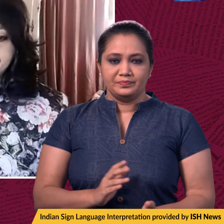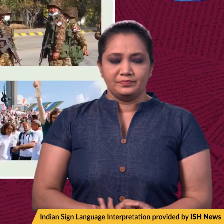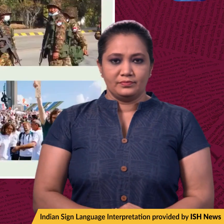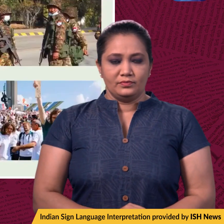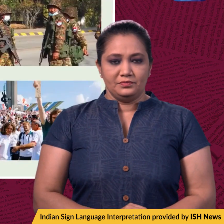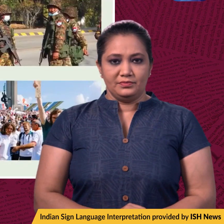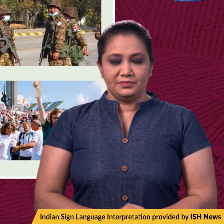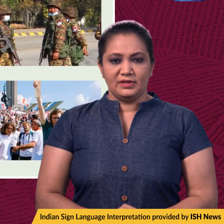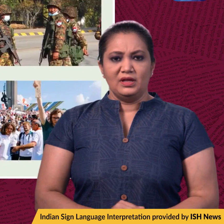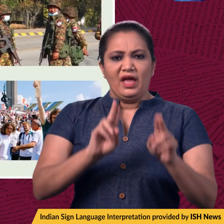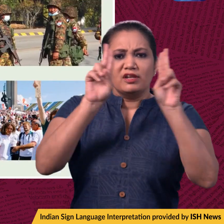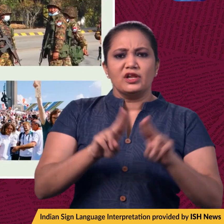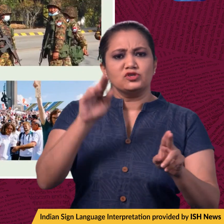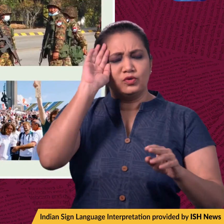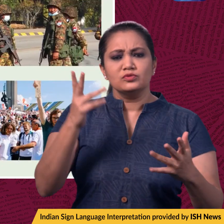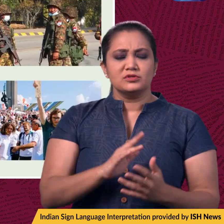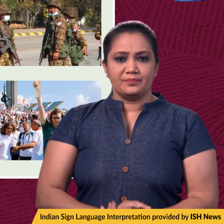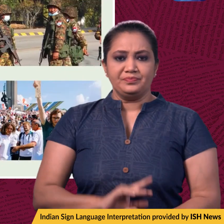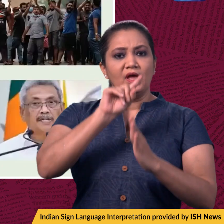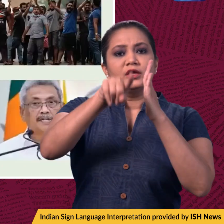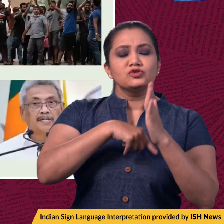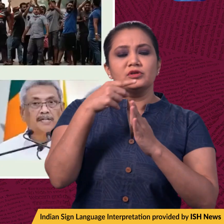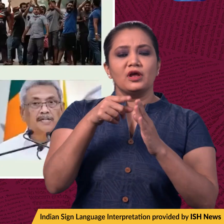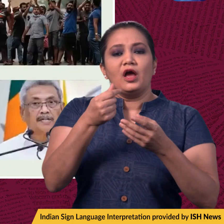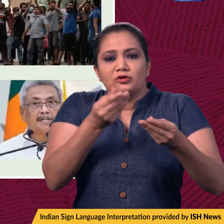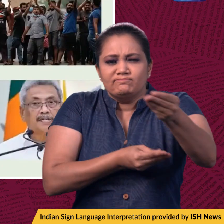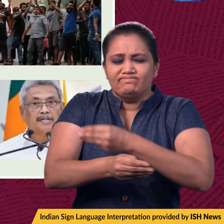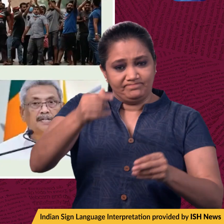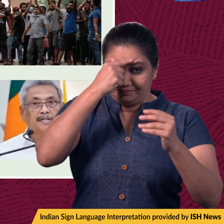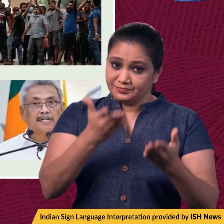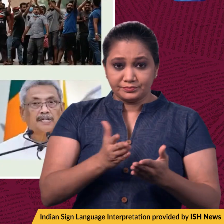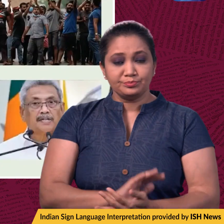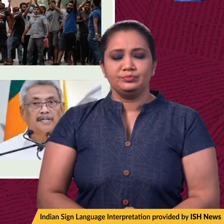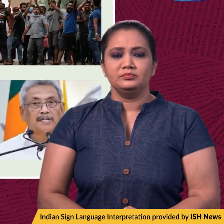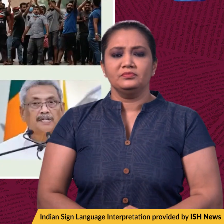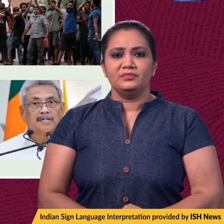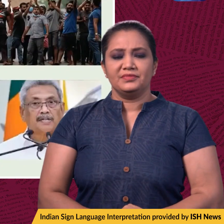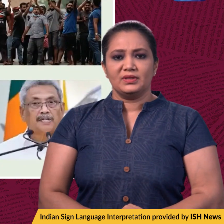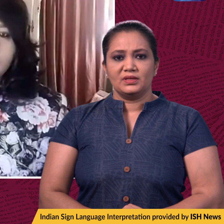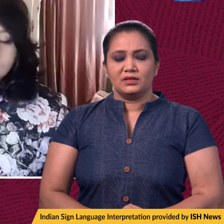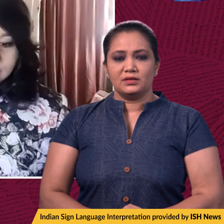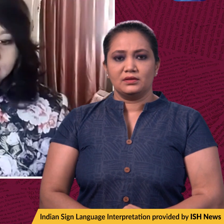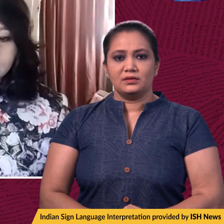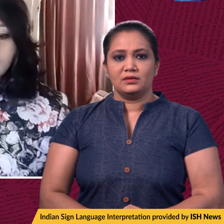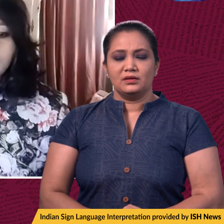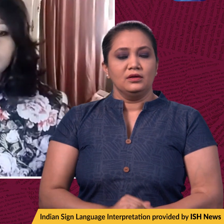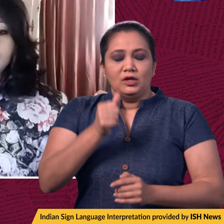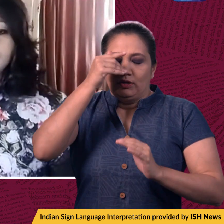On to international news. Starting off is Sri Lanka's economic crisis. Crisis has worsened. The